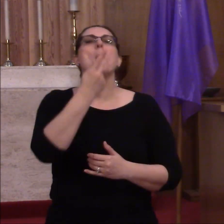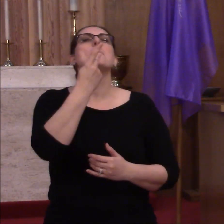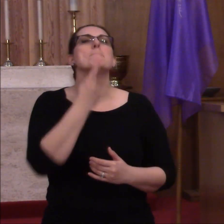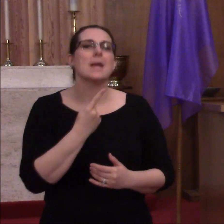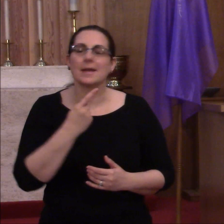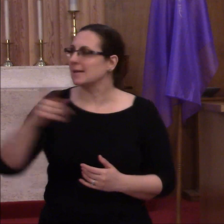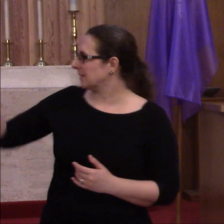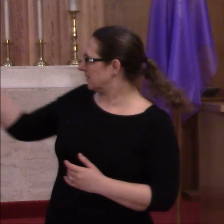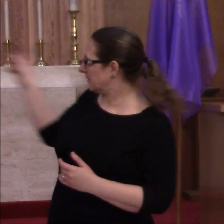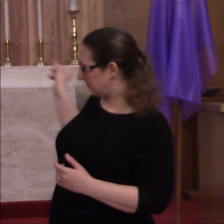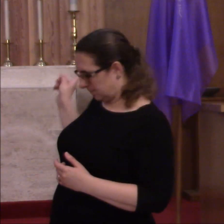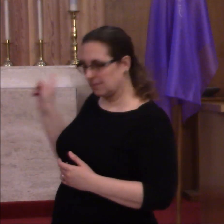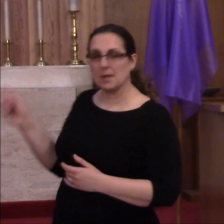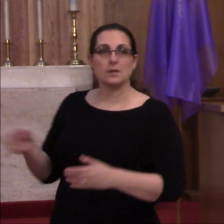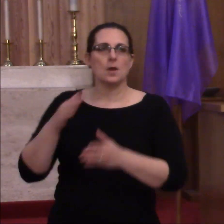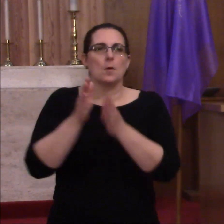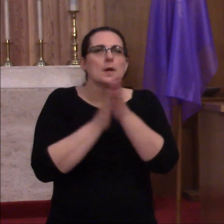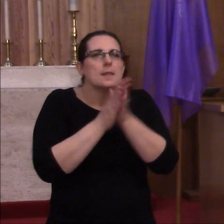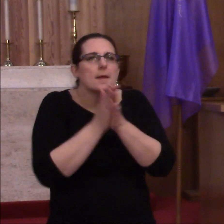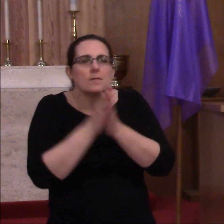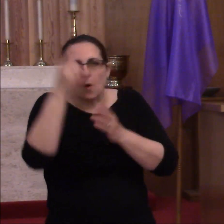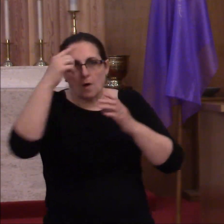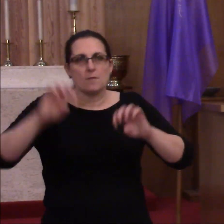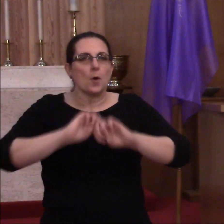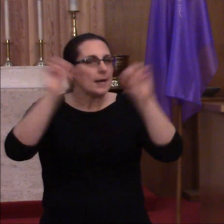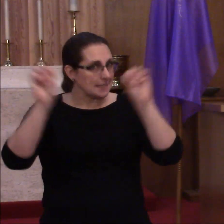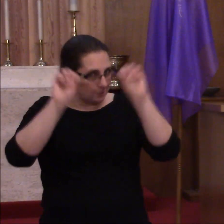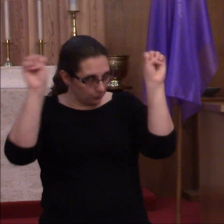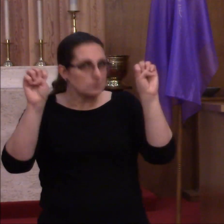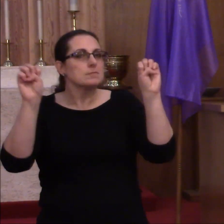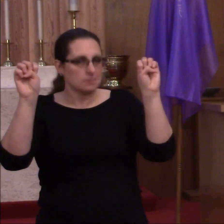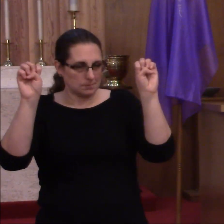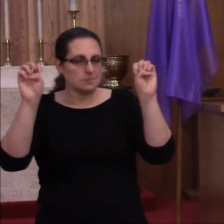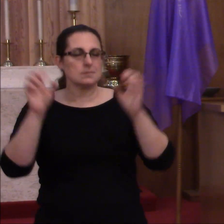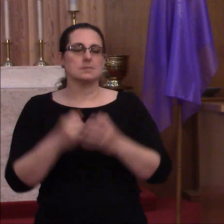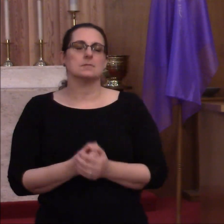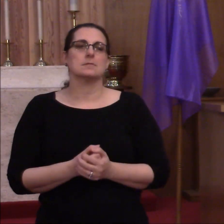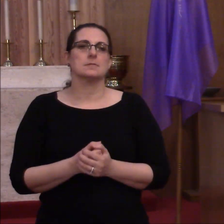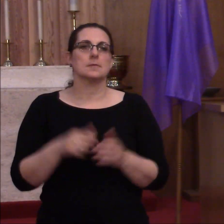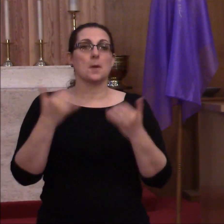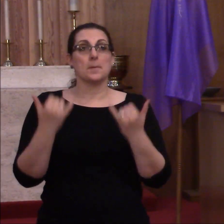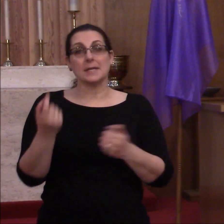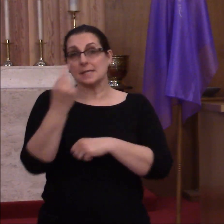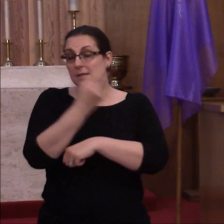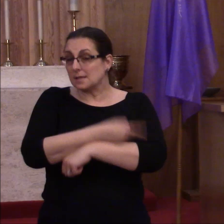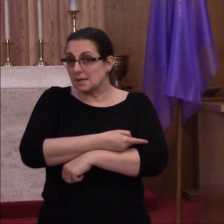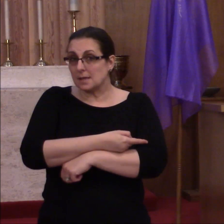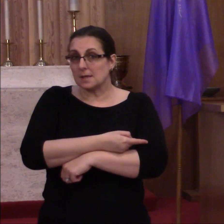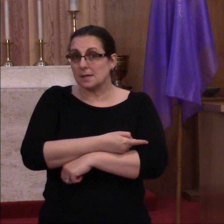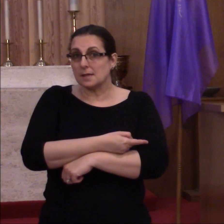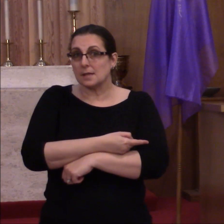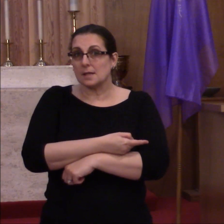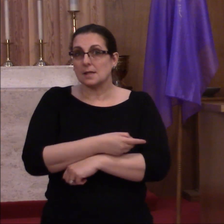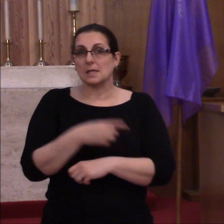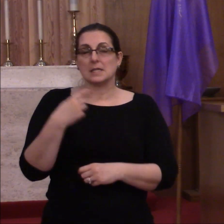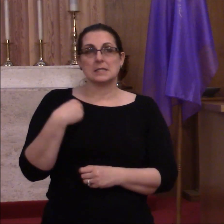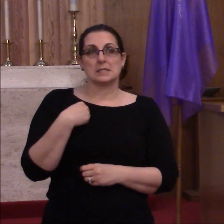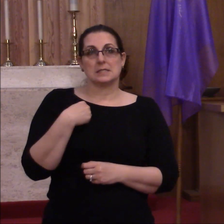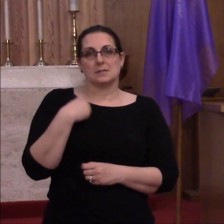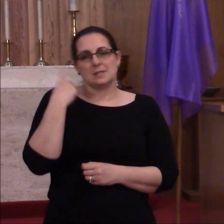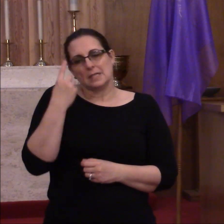celebration of Easter that is nearly here. Yet today, it seems as if